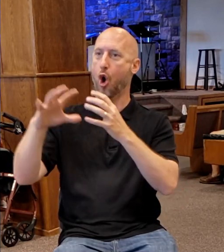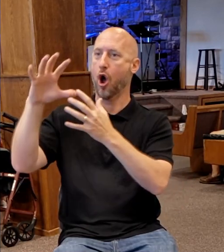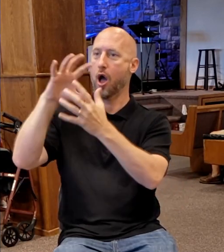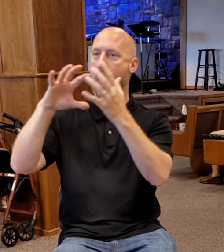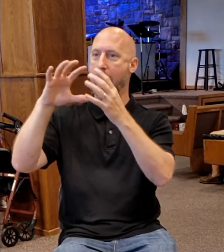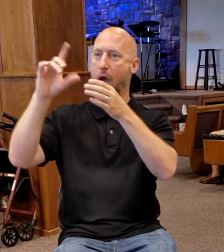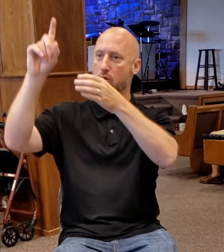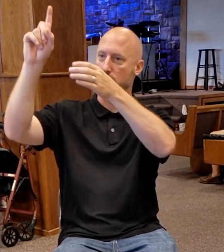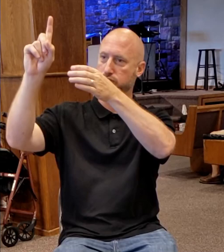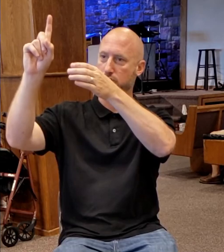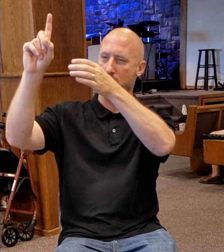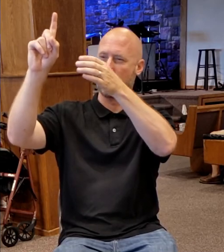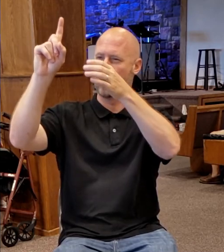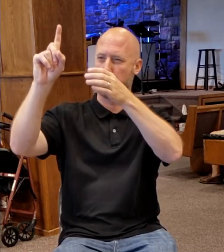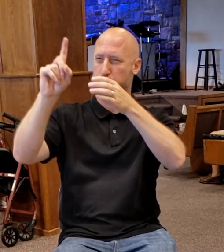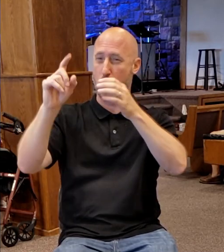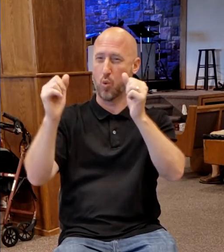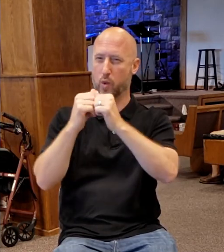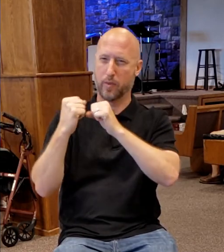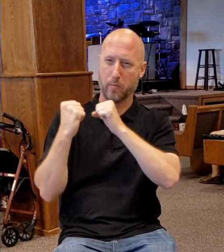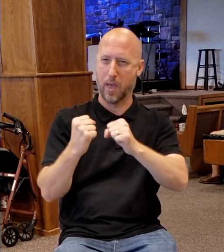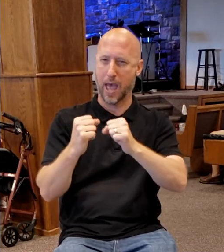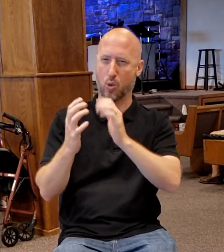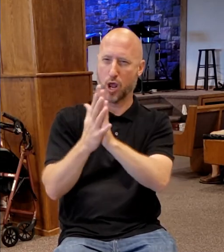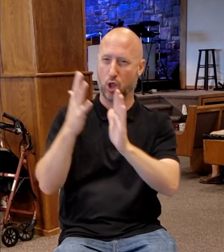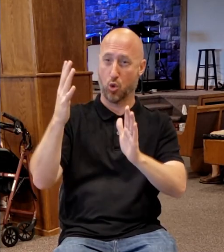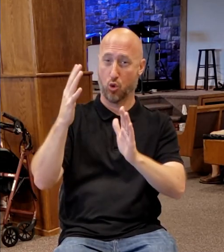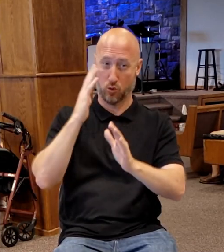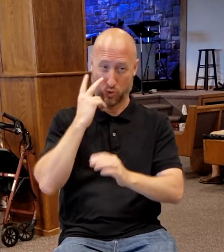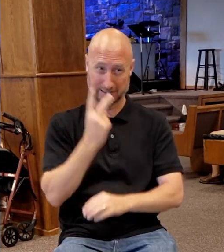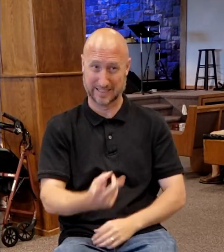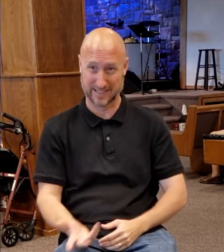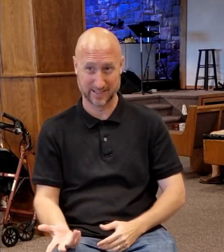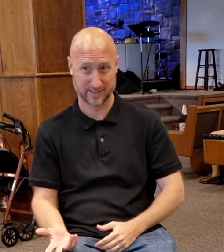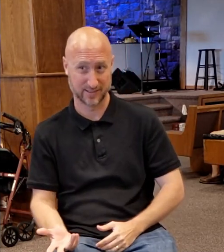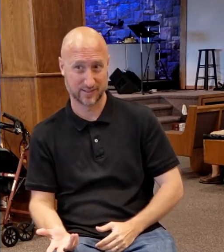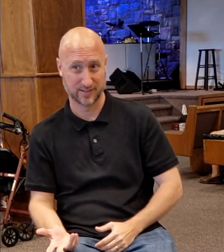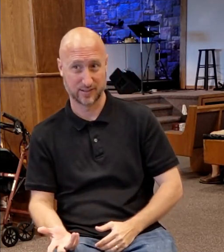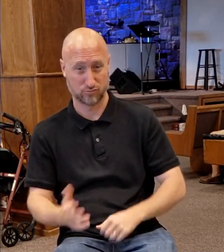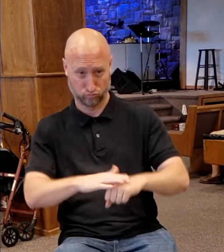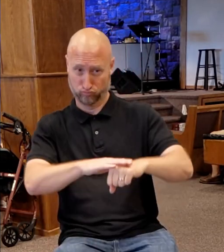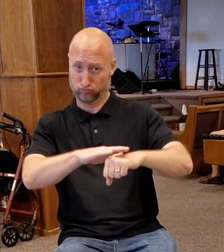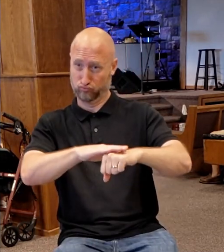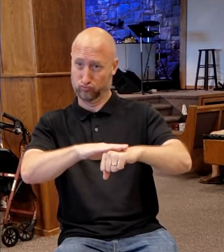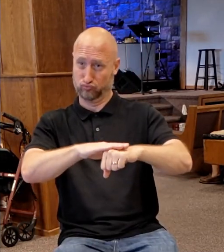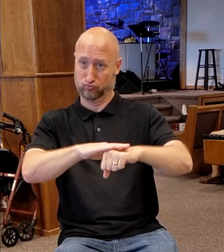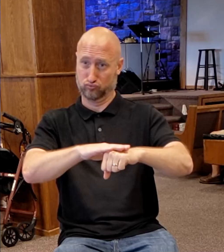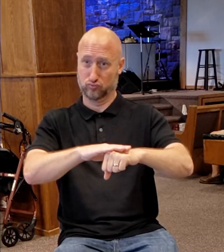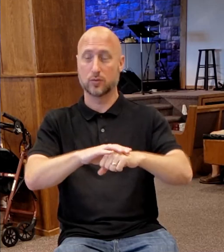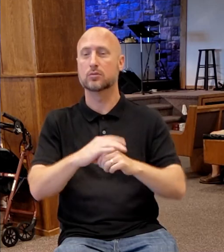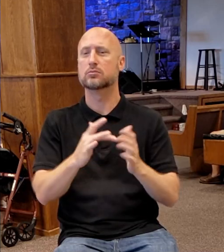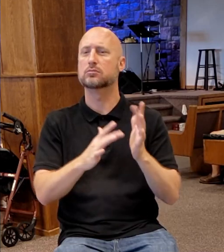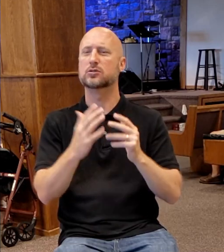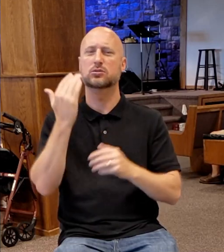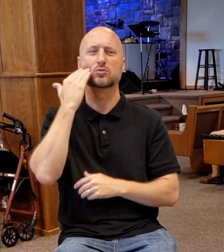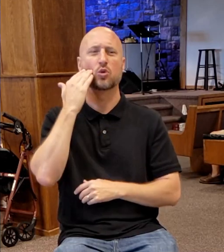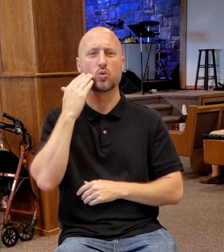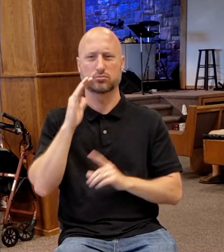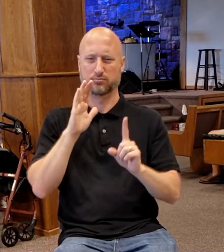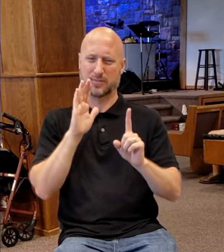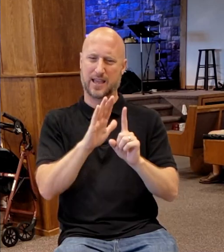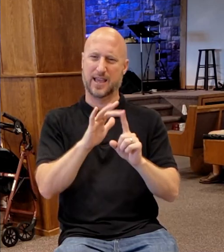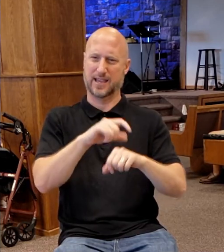So he knows here it's coming, his time. He understands there's a divine clock,